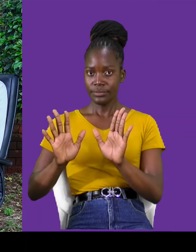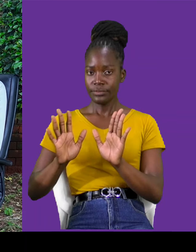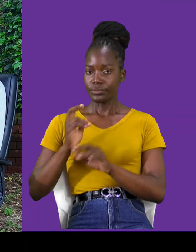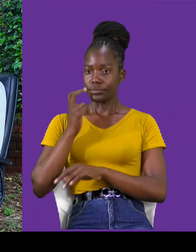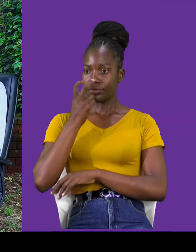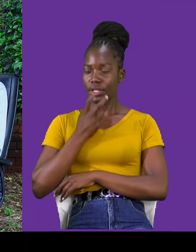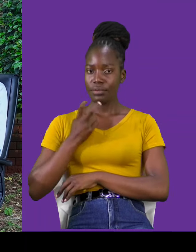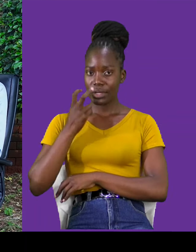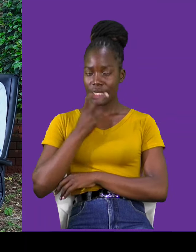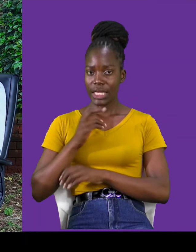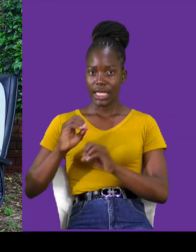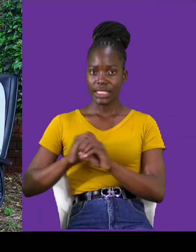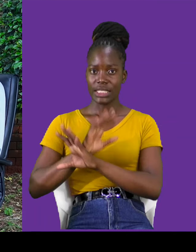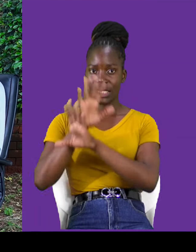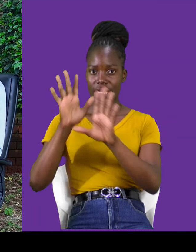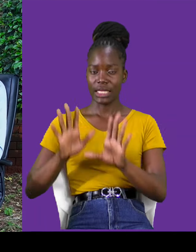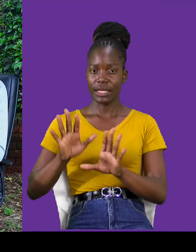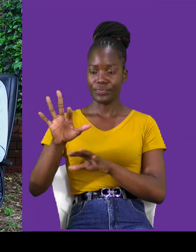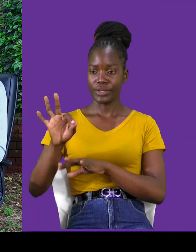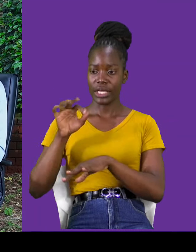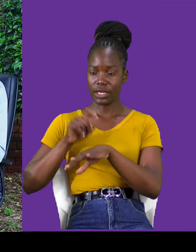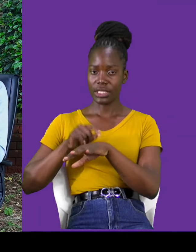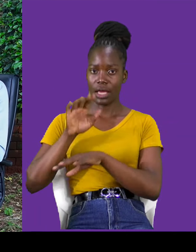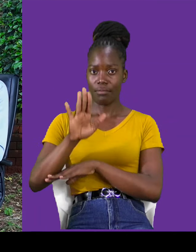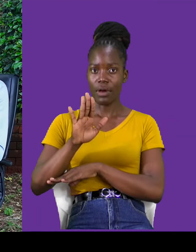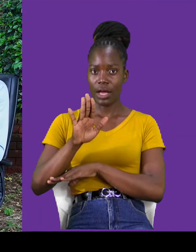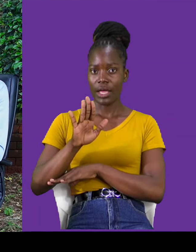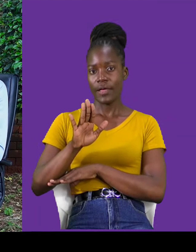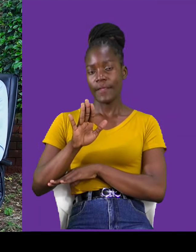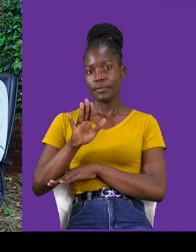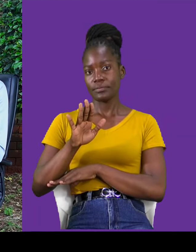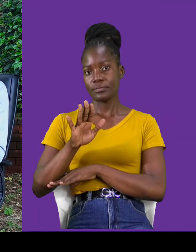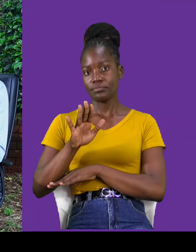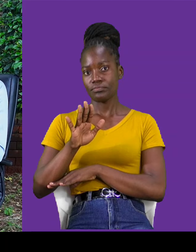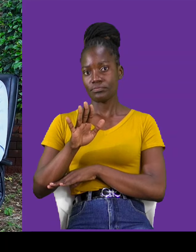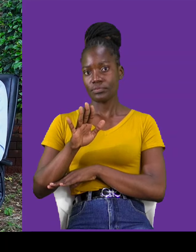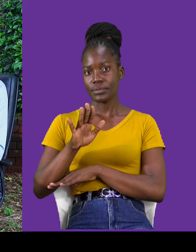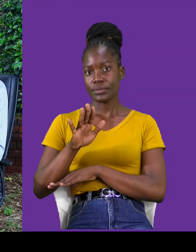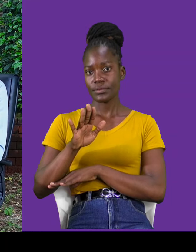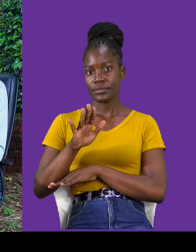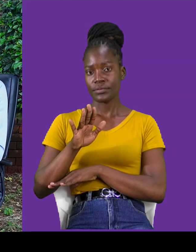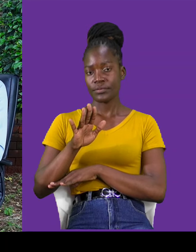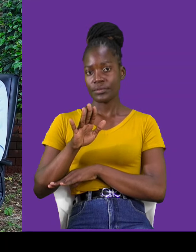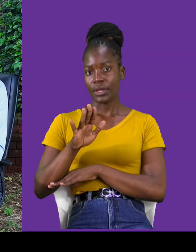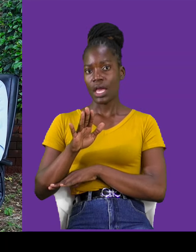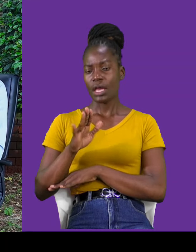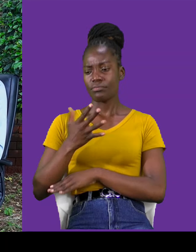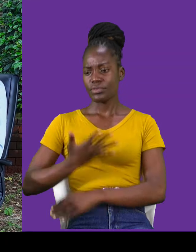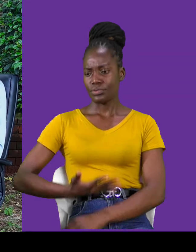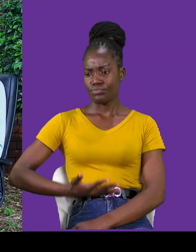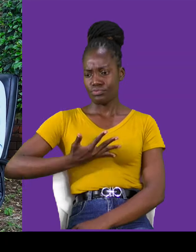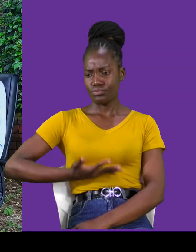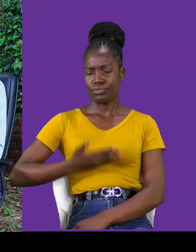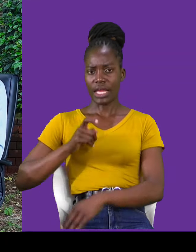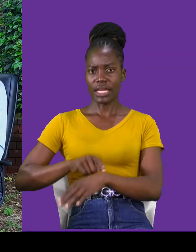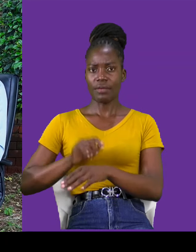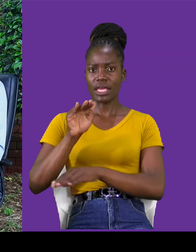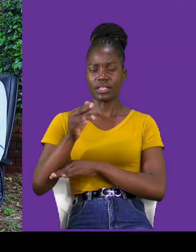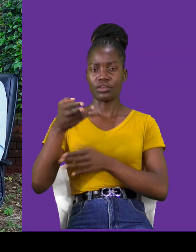clear. Take your time, just spell a word after a word, and don't get irritated when they ask you to repeat. And also,